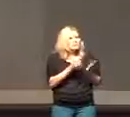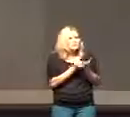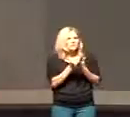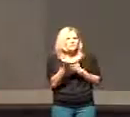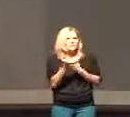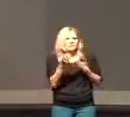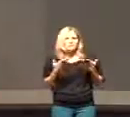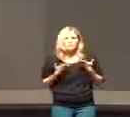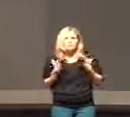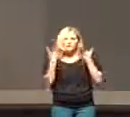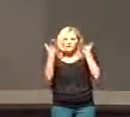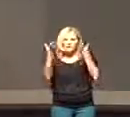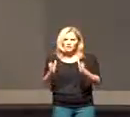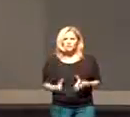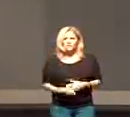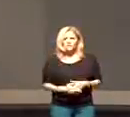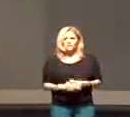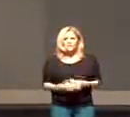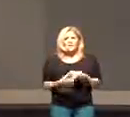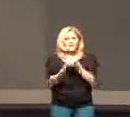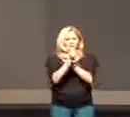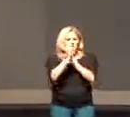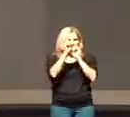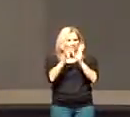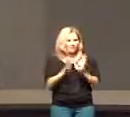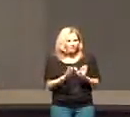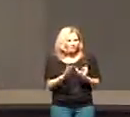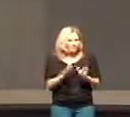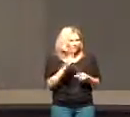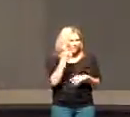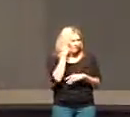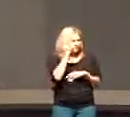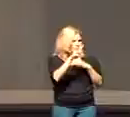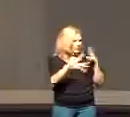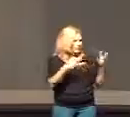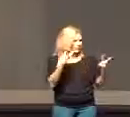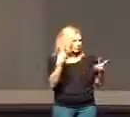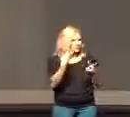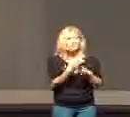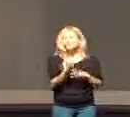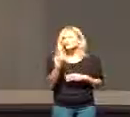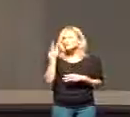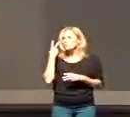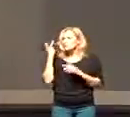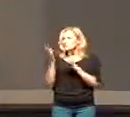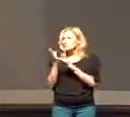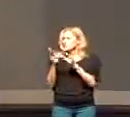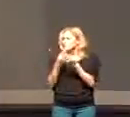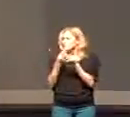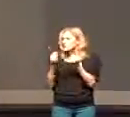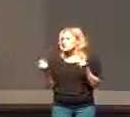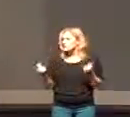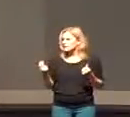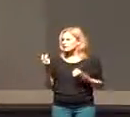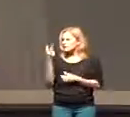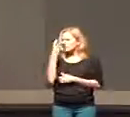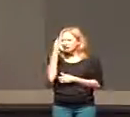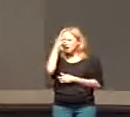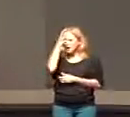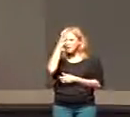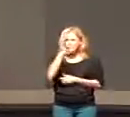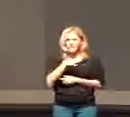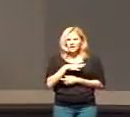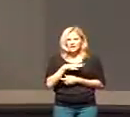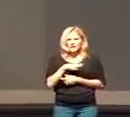provider, the Savior of the world. And so we see Jesus healing this blind man.